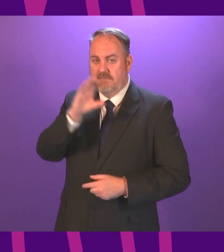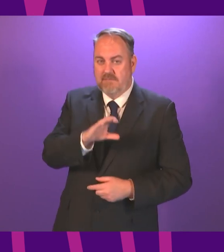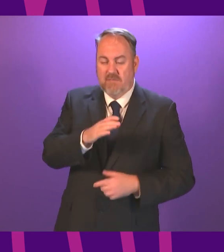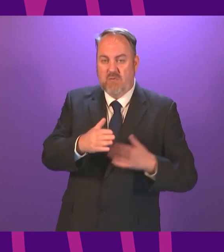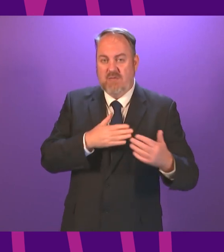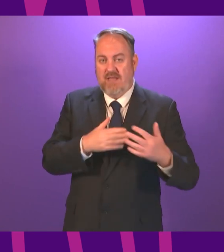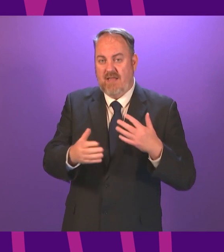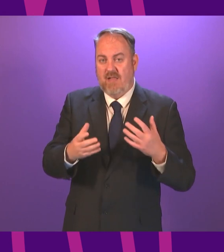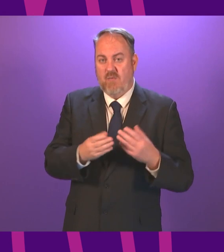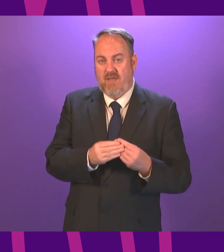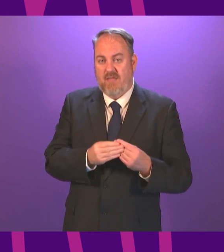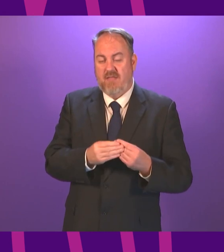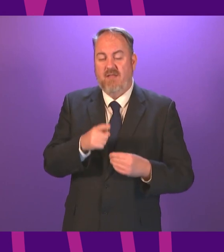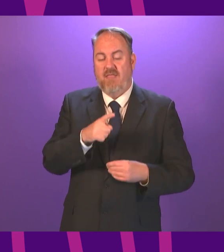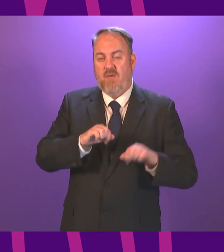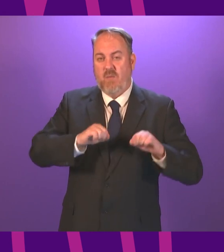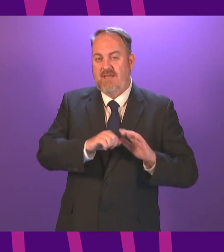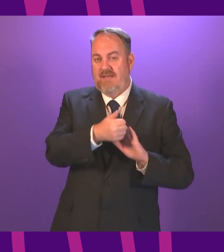in 2021 22